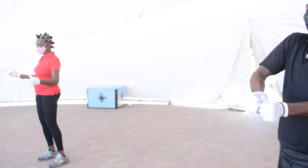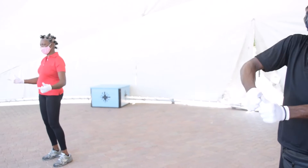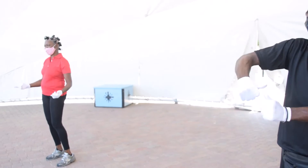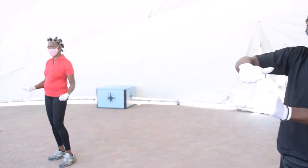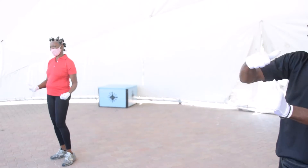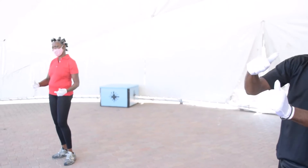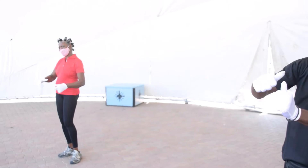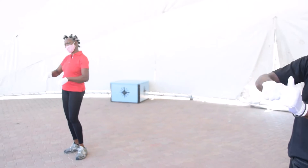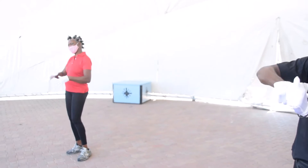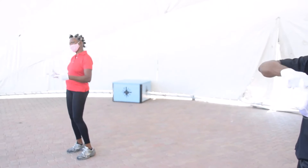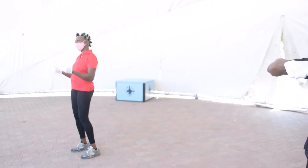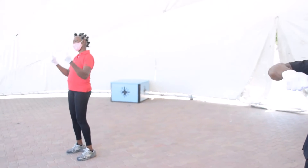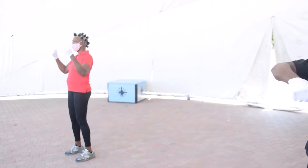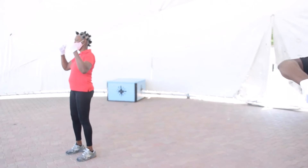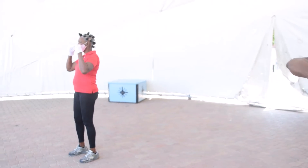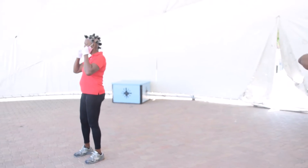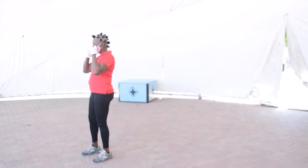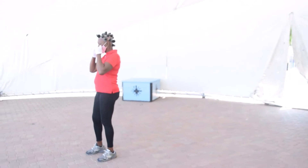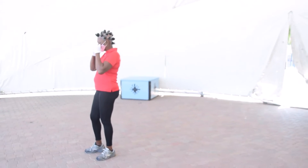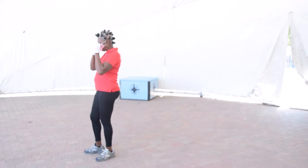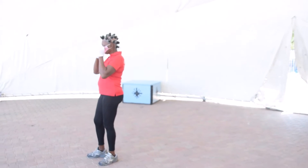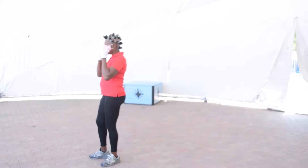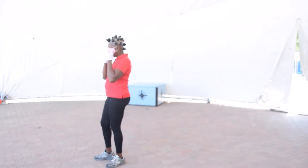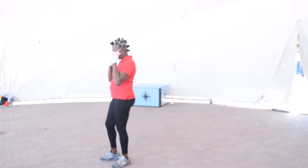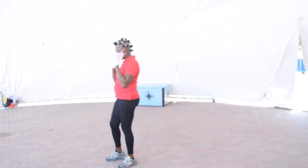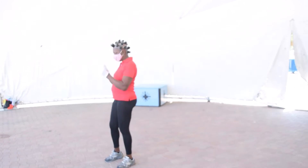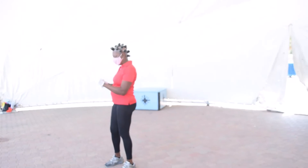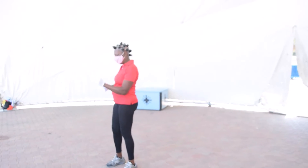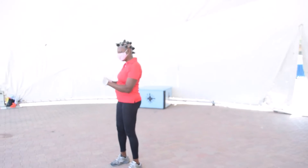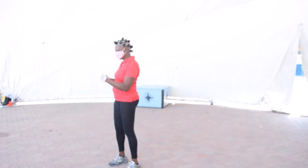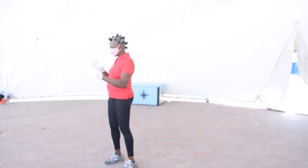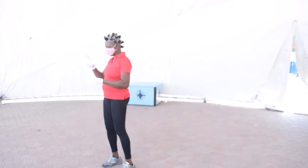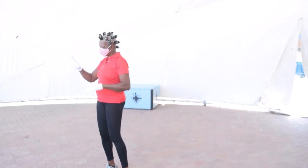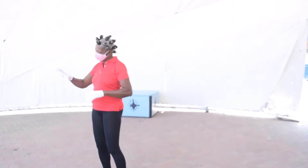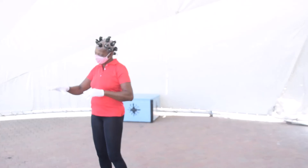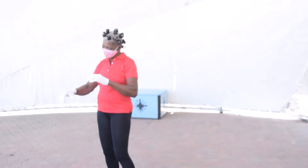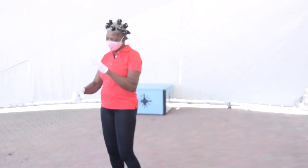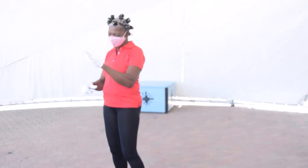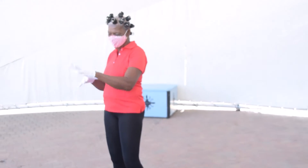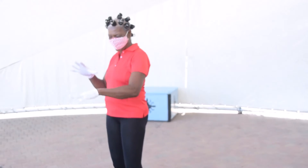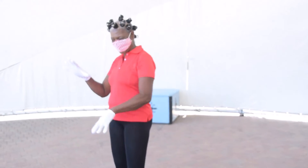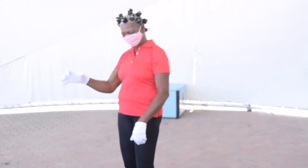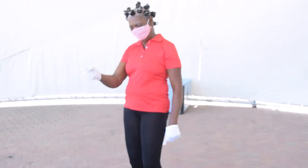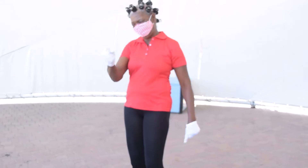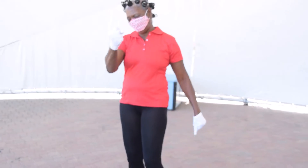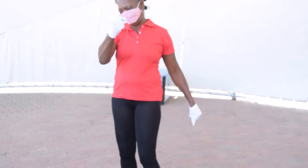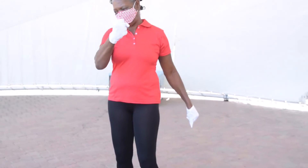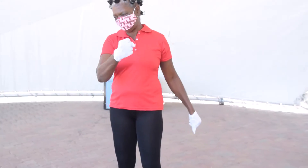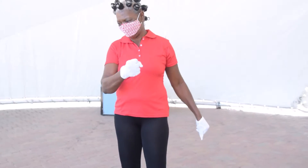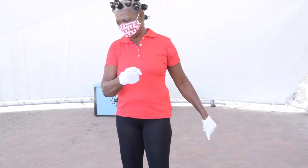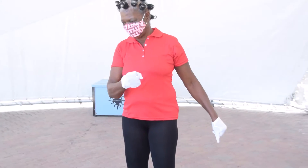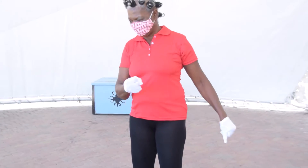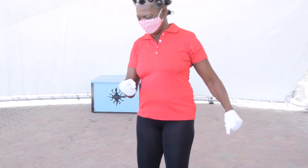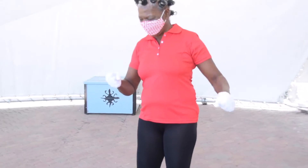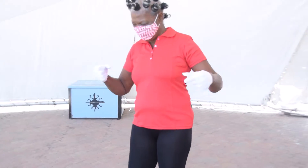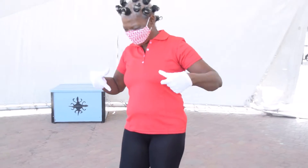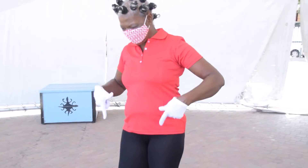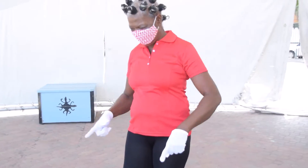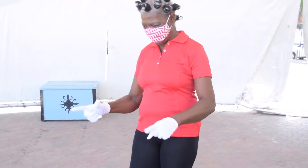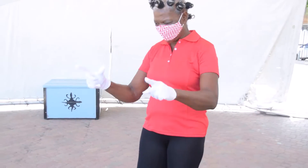With every step I take, let this